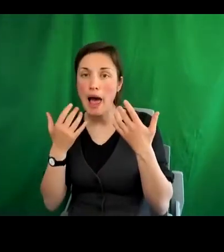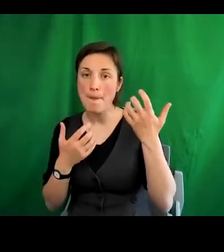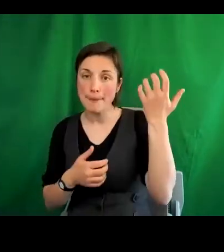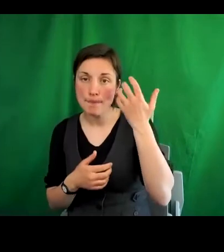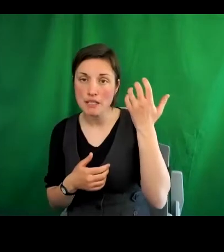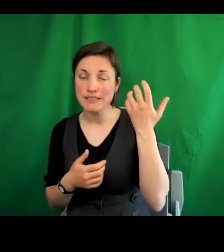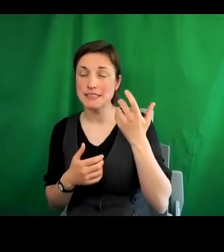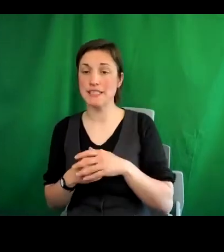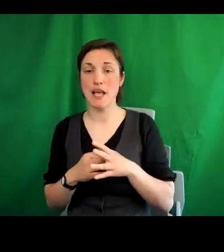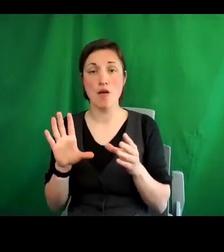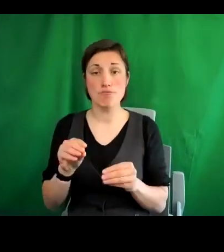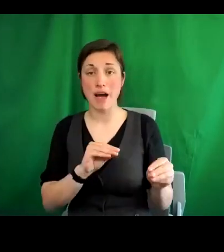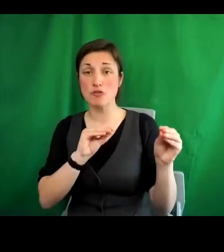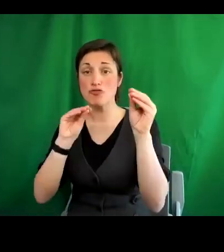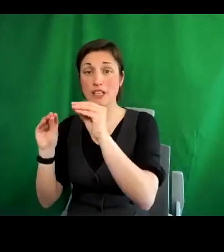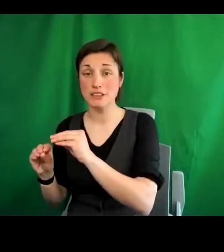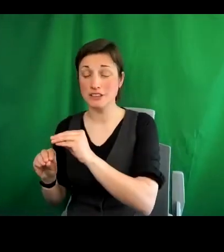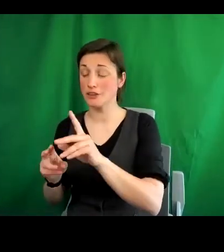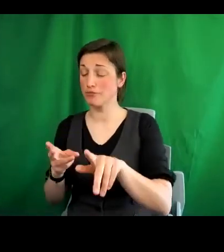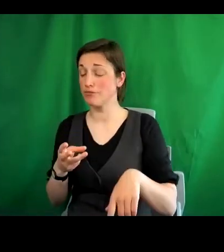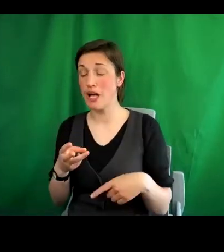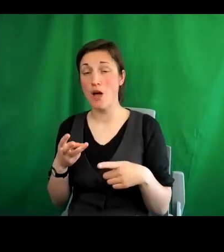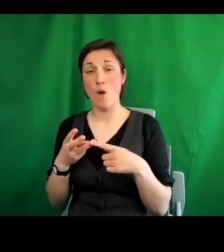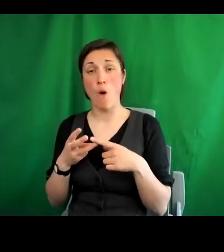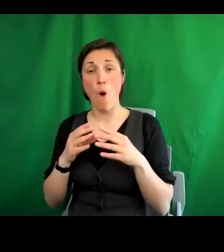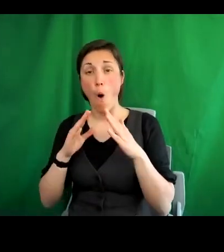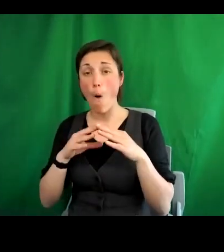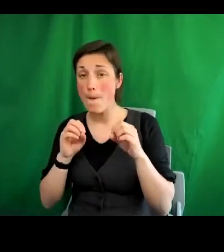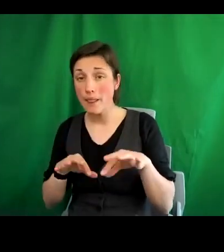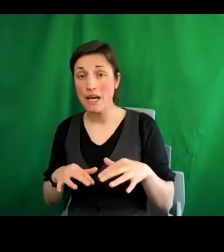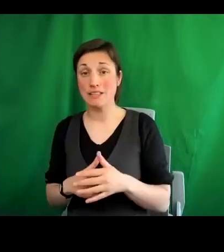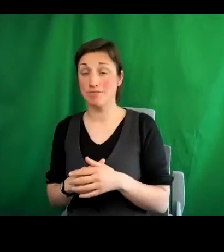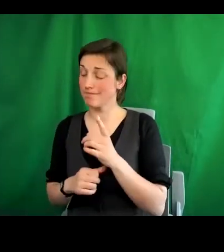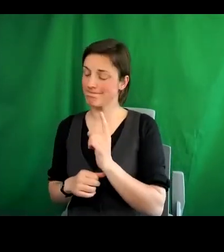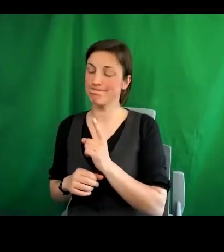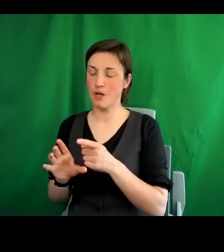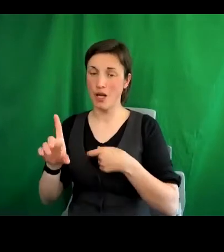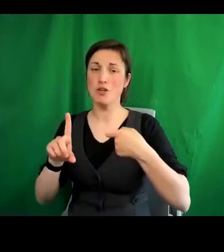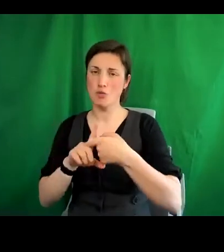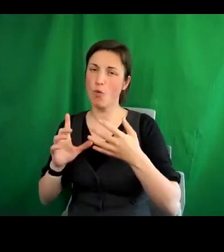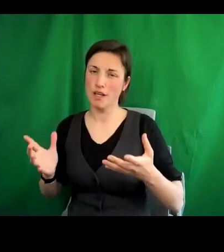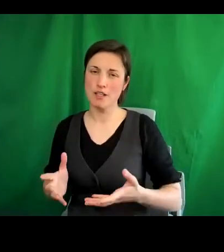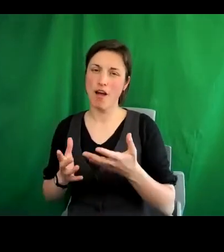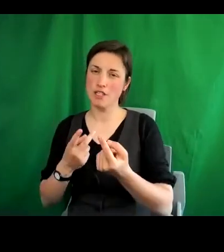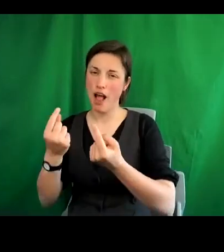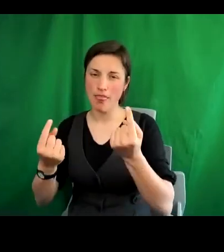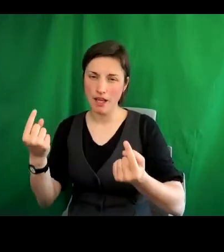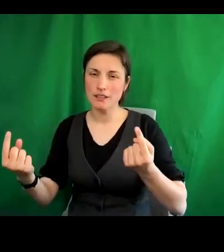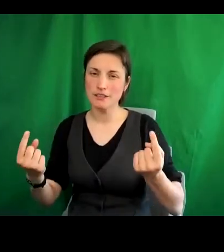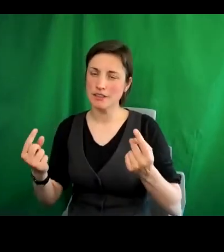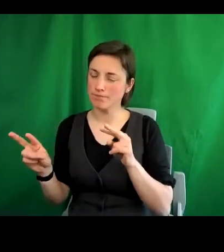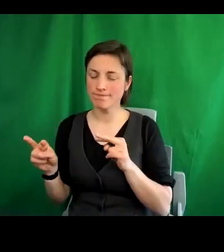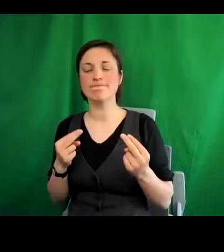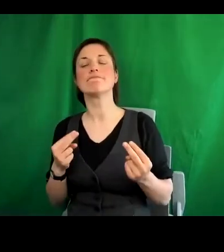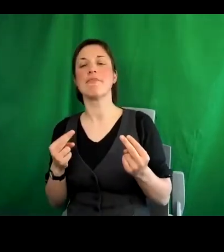homelessness, and many other issues. And you and York are setting an example and encouraging others to look towards you and